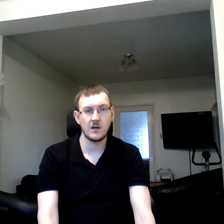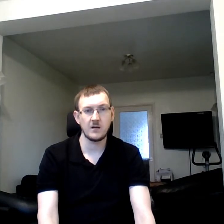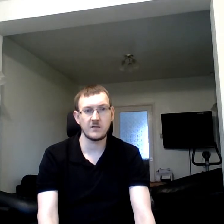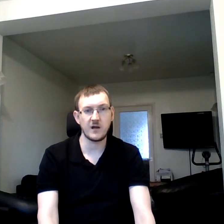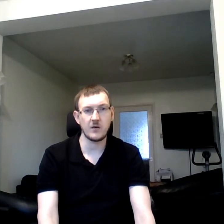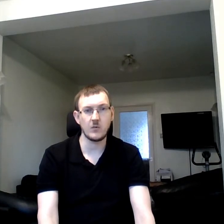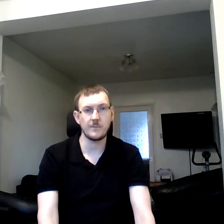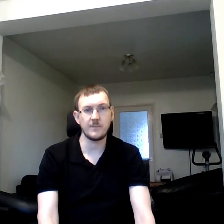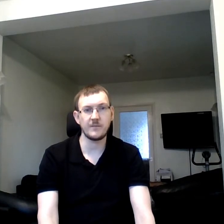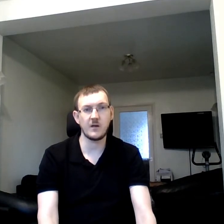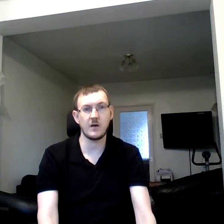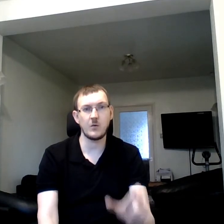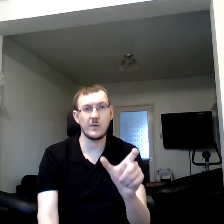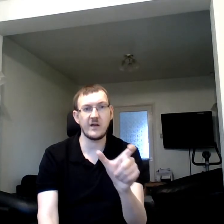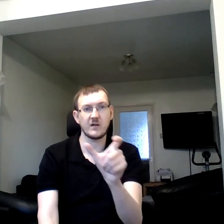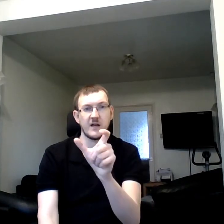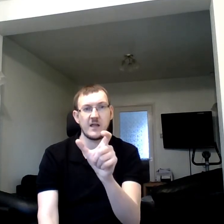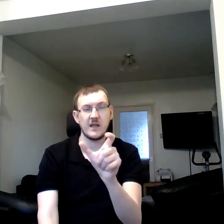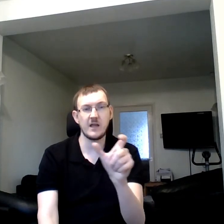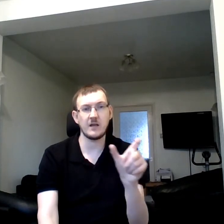So we are taking